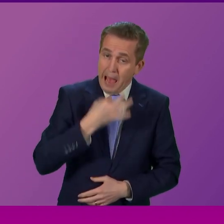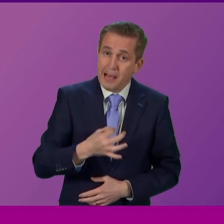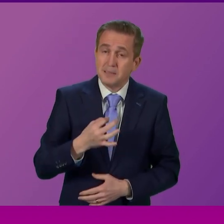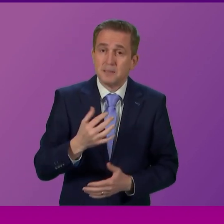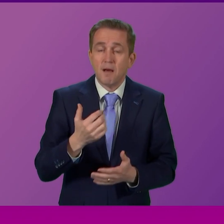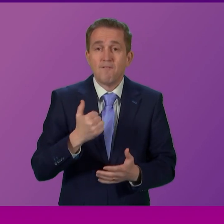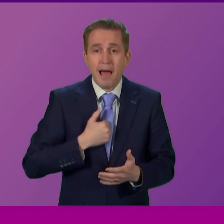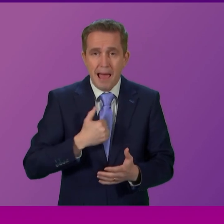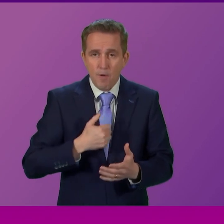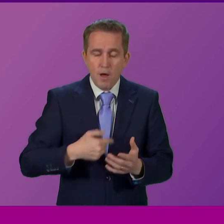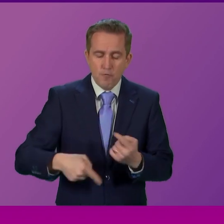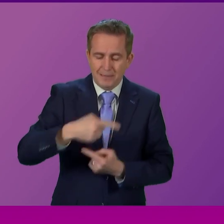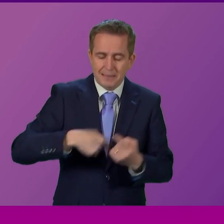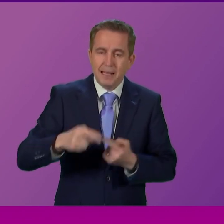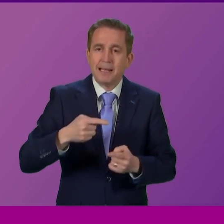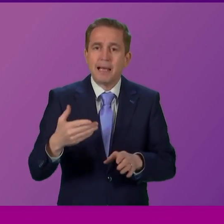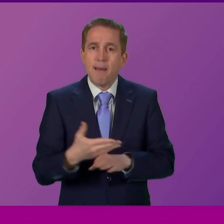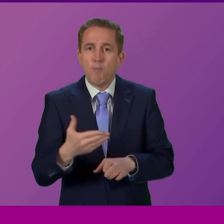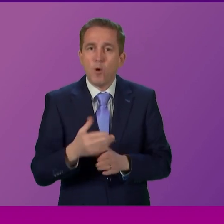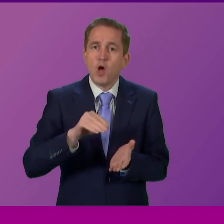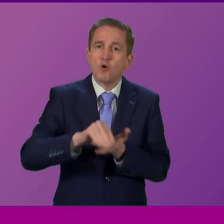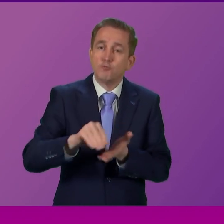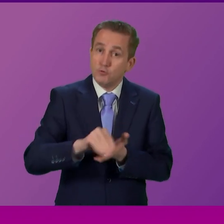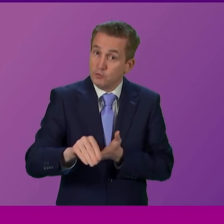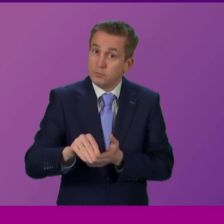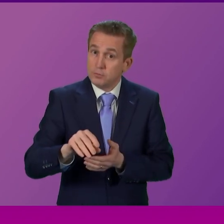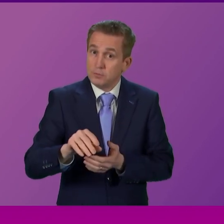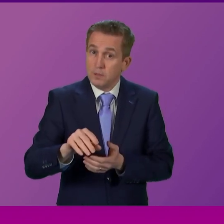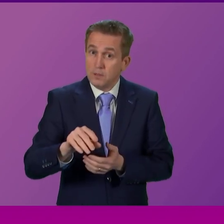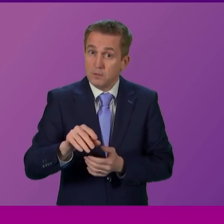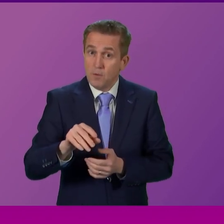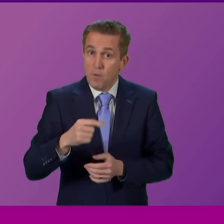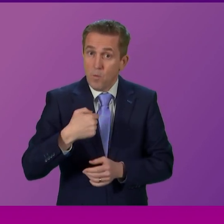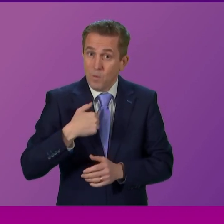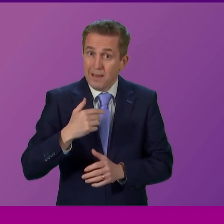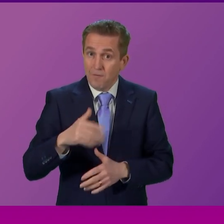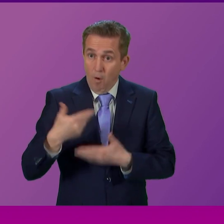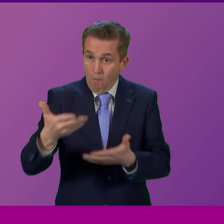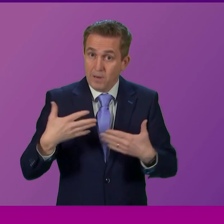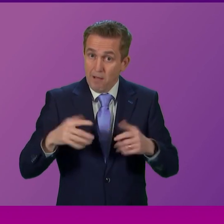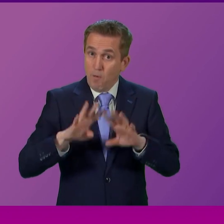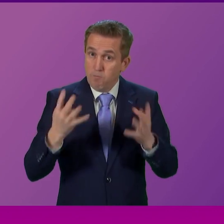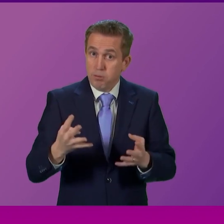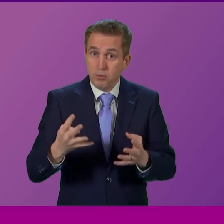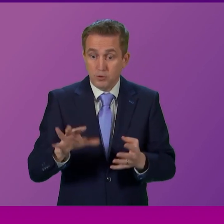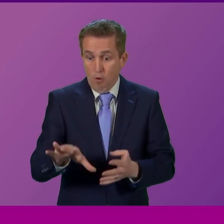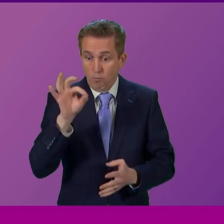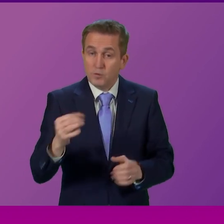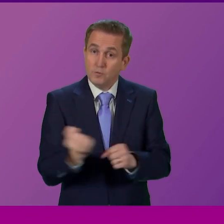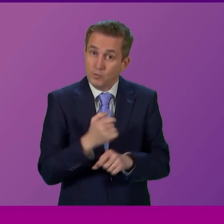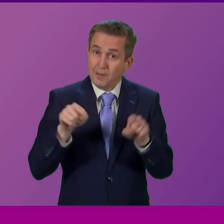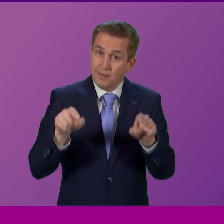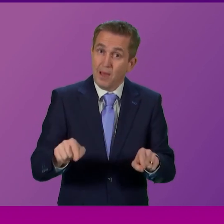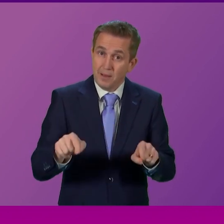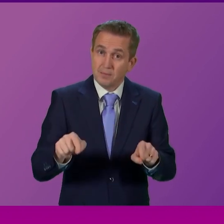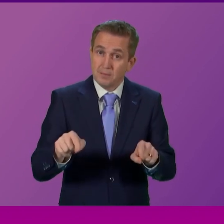recycling of employers contribution scheme so we have done that or given that ability to health boards and that has gone live in health boards up and down